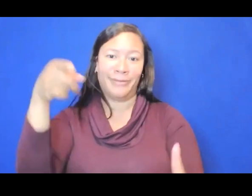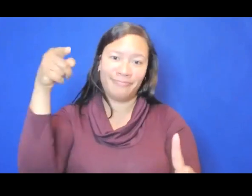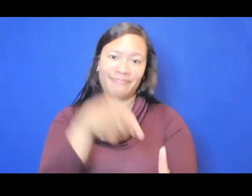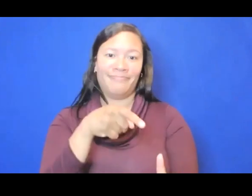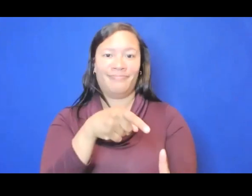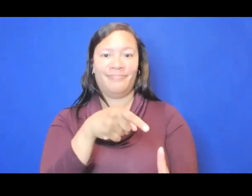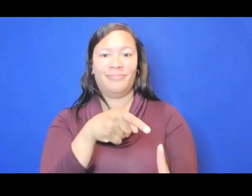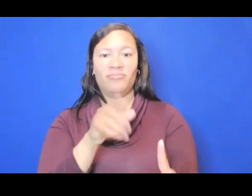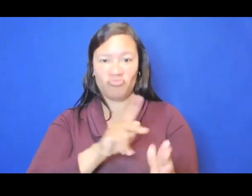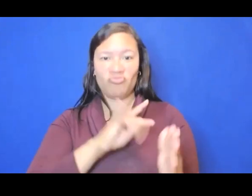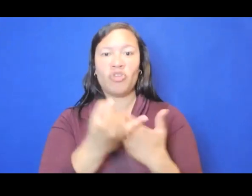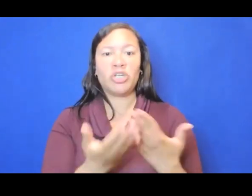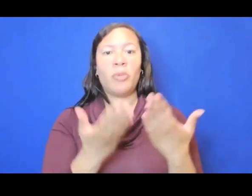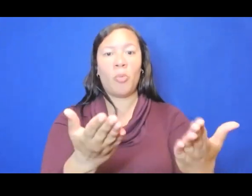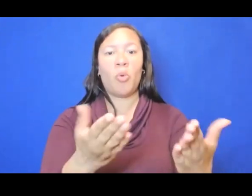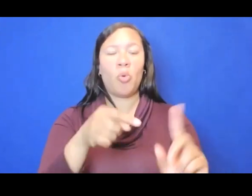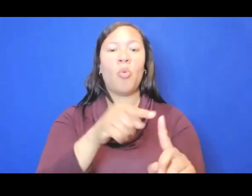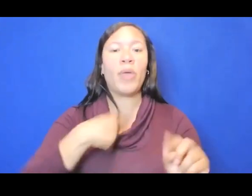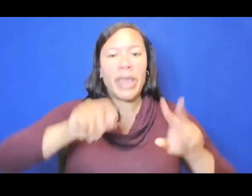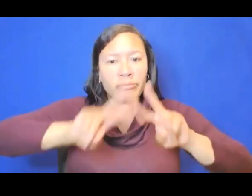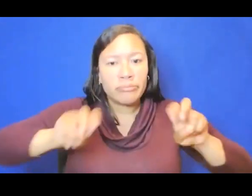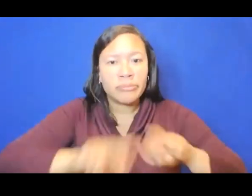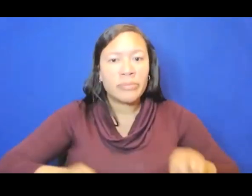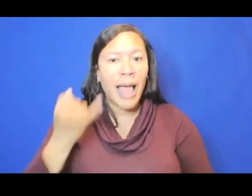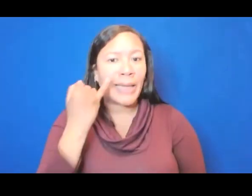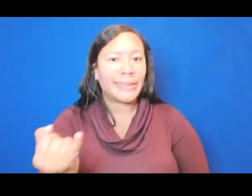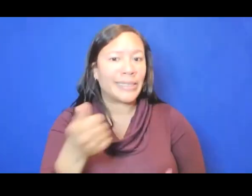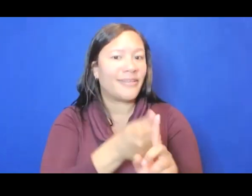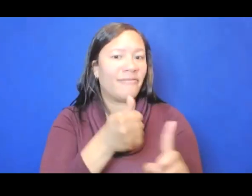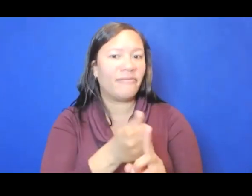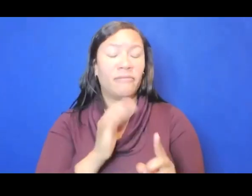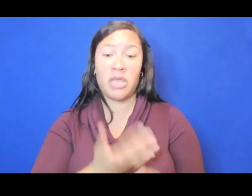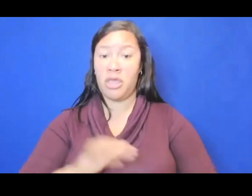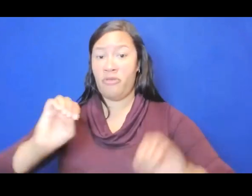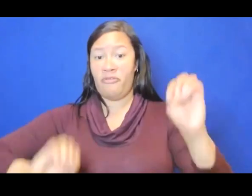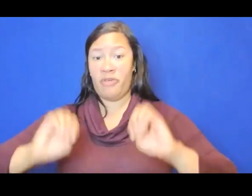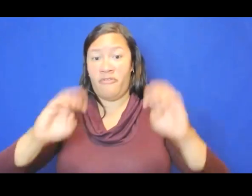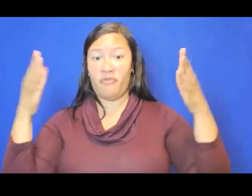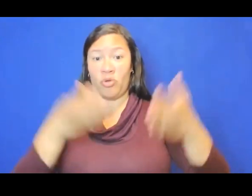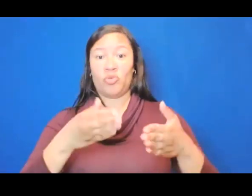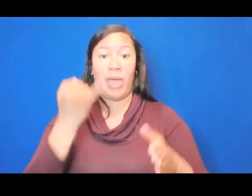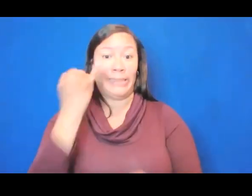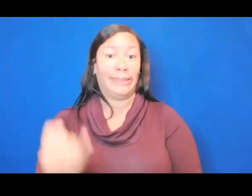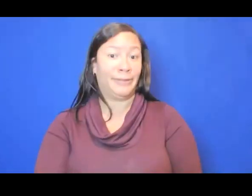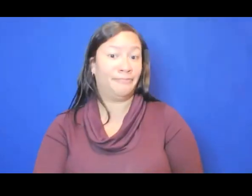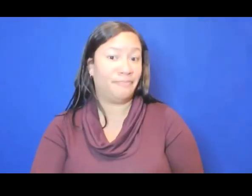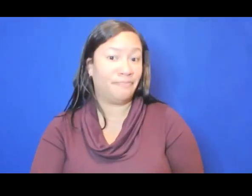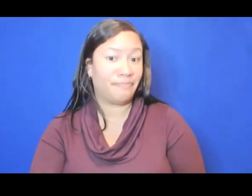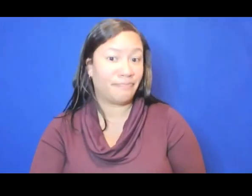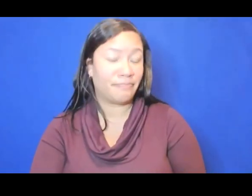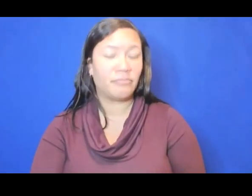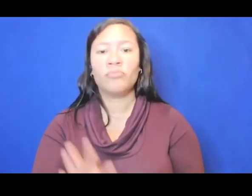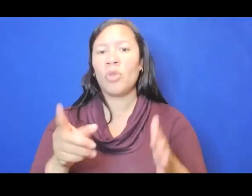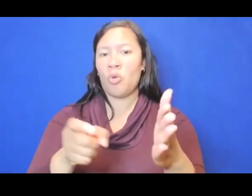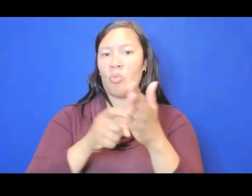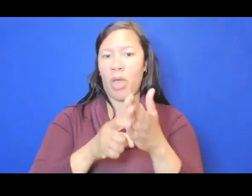forth in your project proposal. All of our evaluation is really centering that beyond the requirement that you